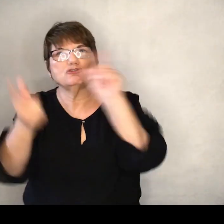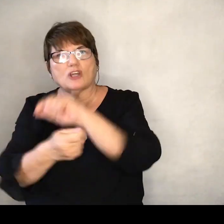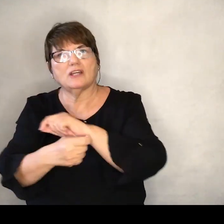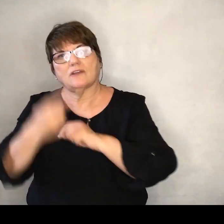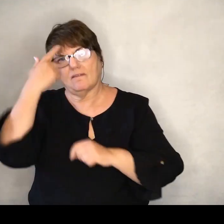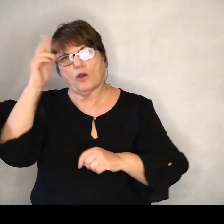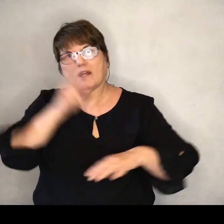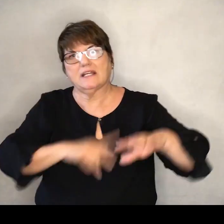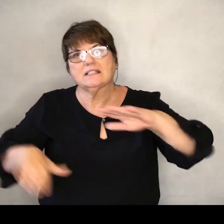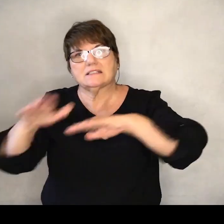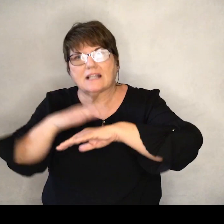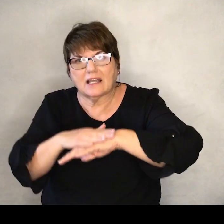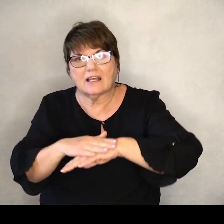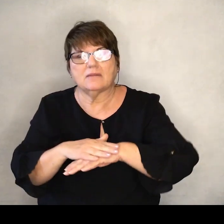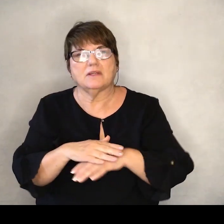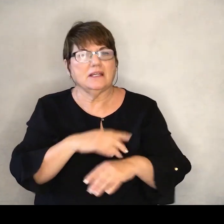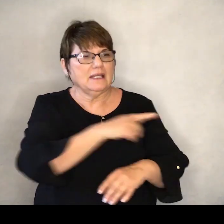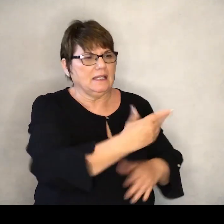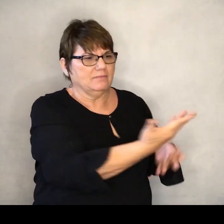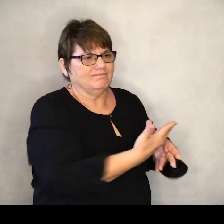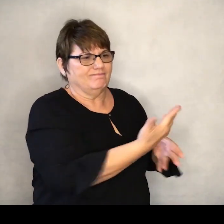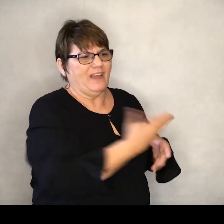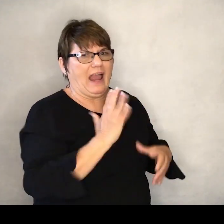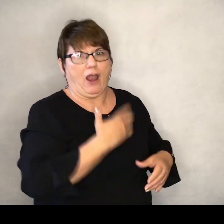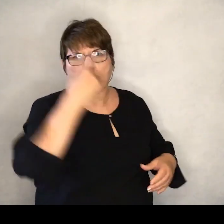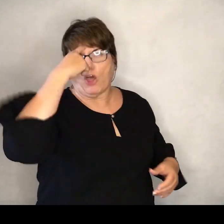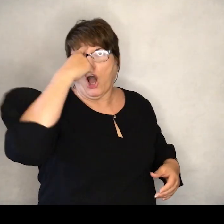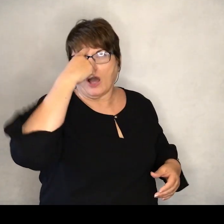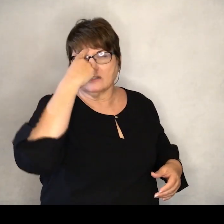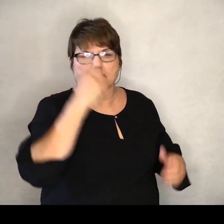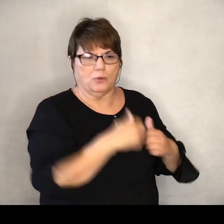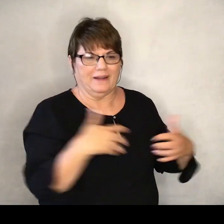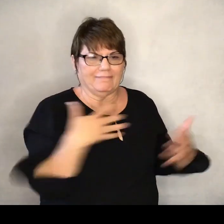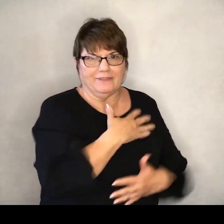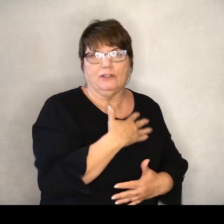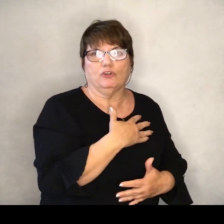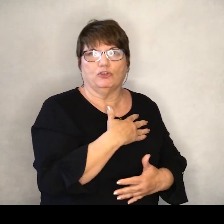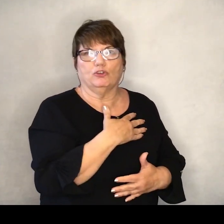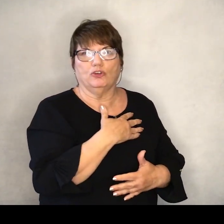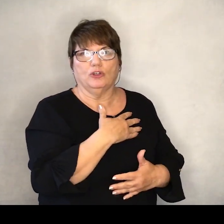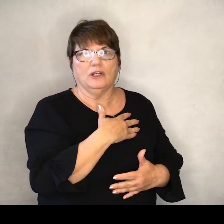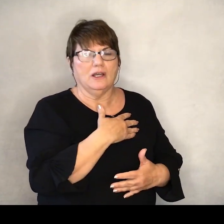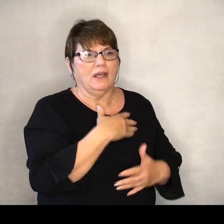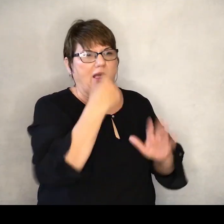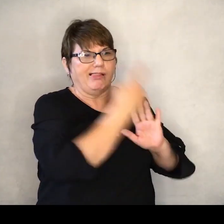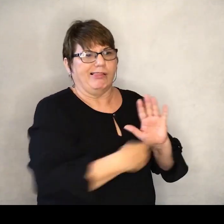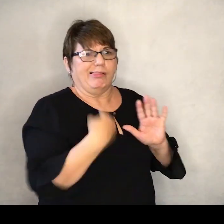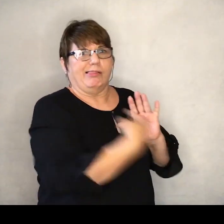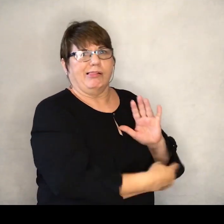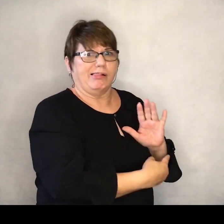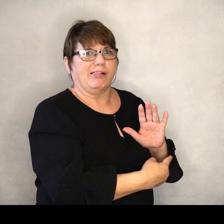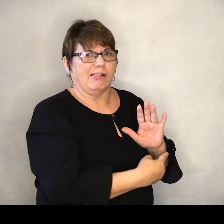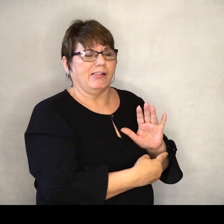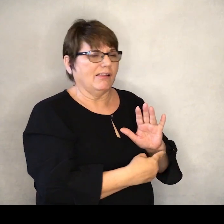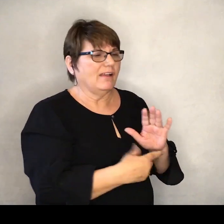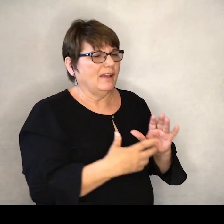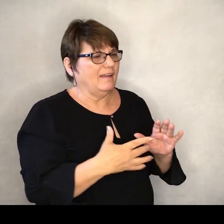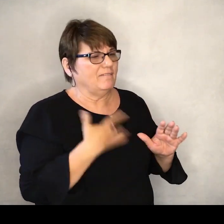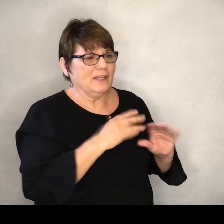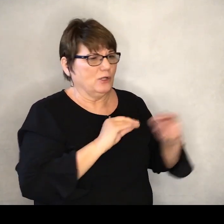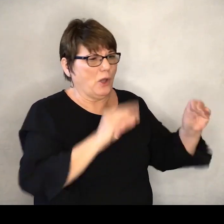by attacking our thought process with fear and judgment, hopelessness,